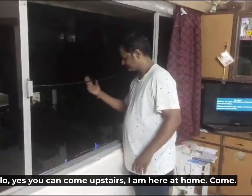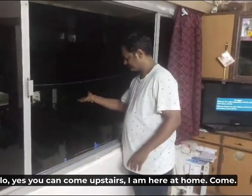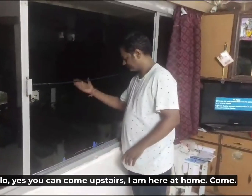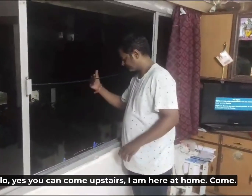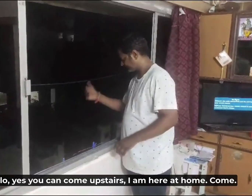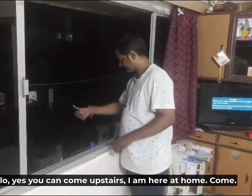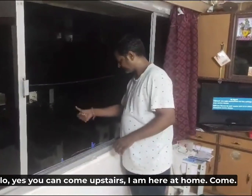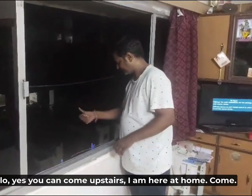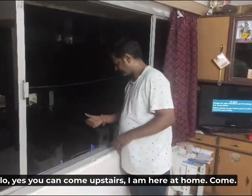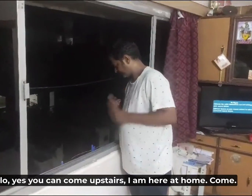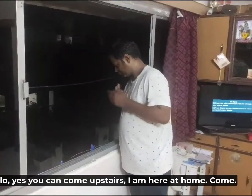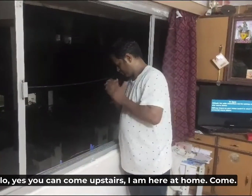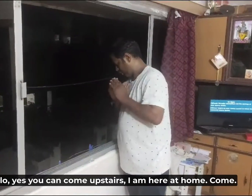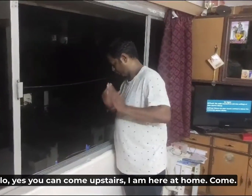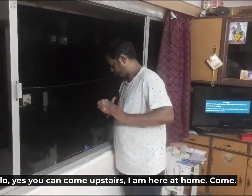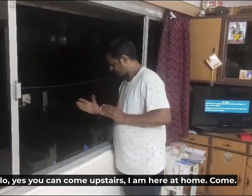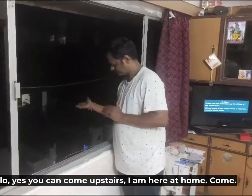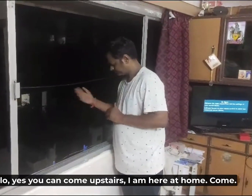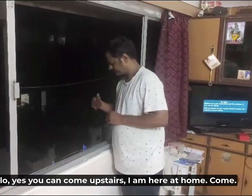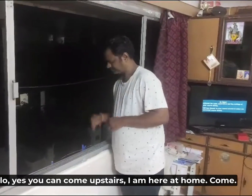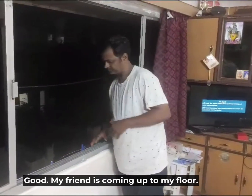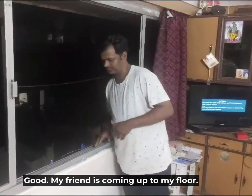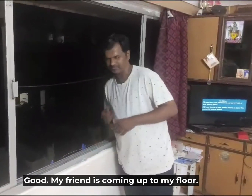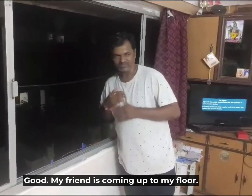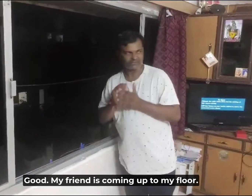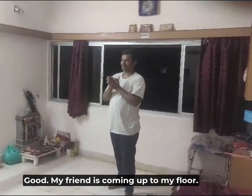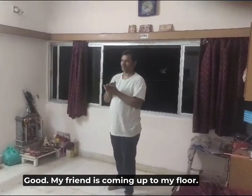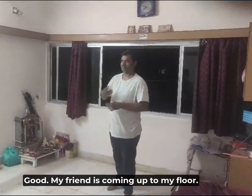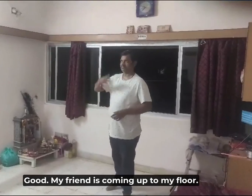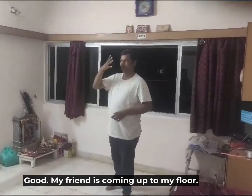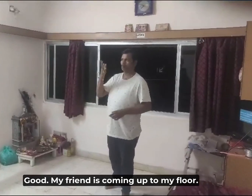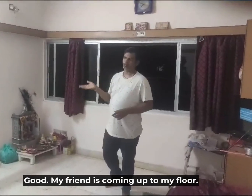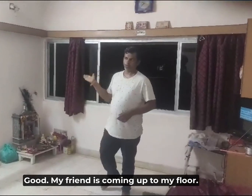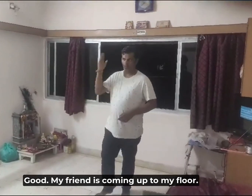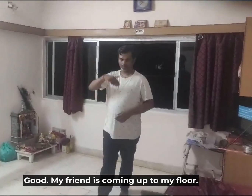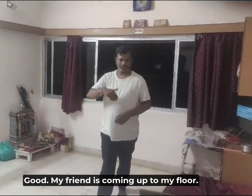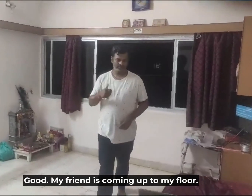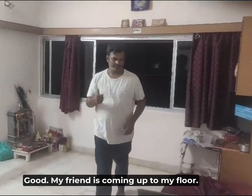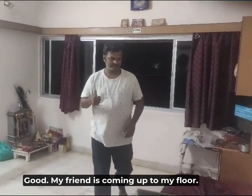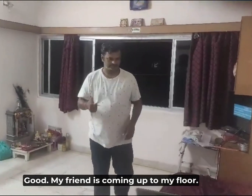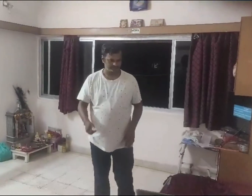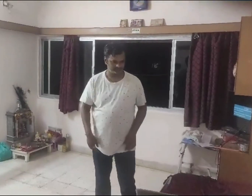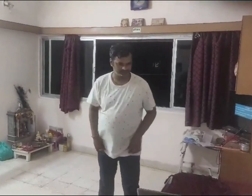Hello, yes, you can come upstairs. I am here. Good. Good. My friend is coming up.